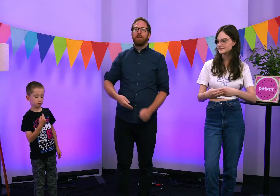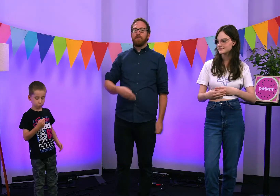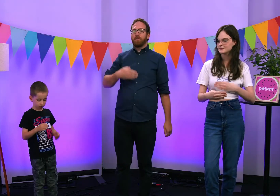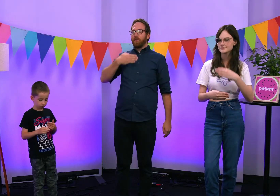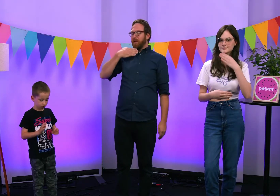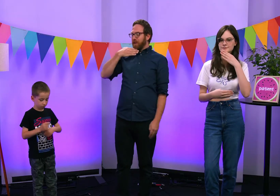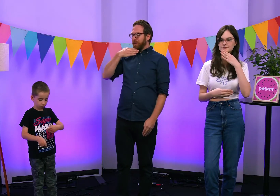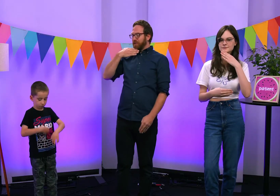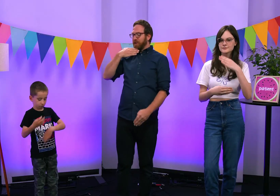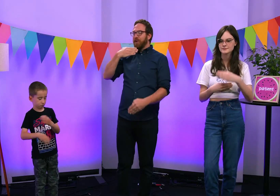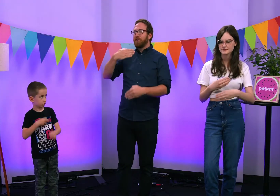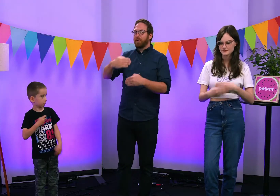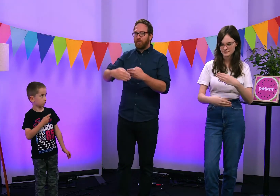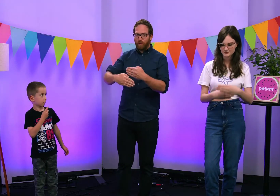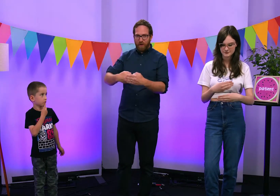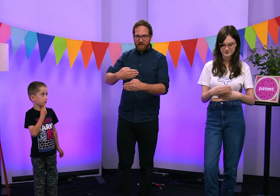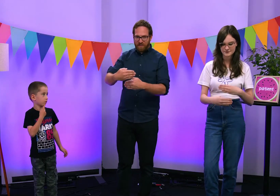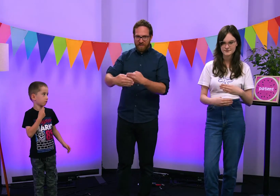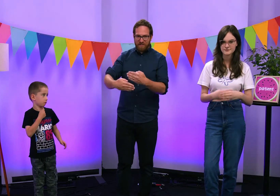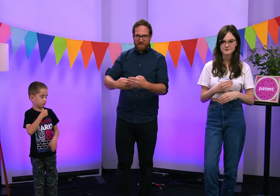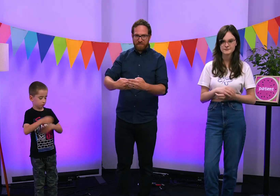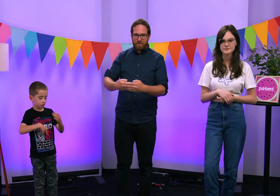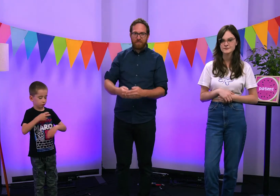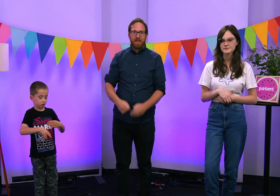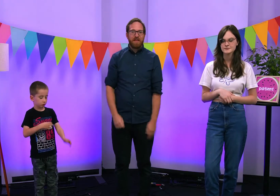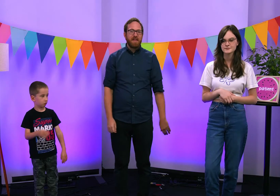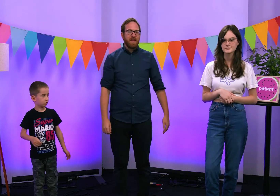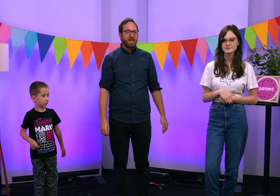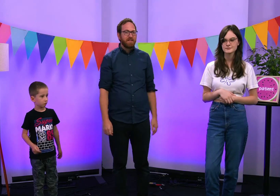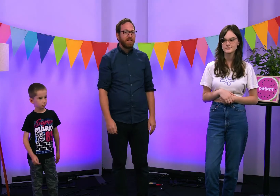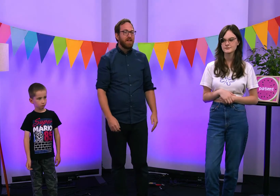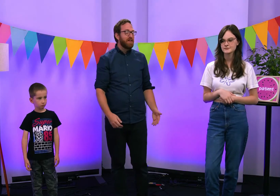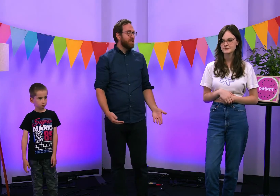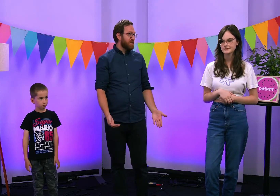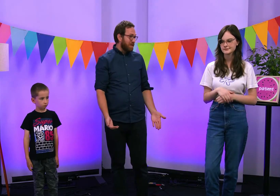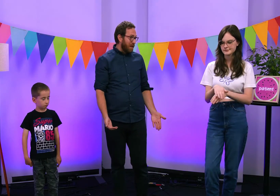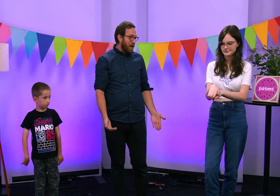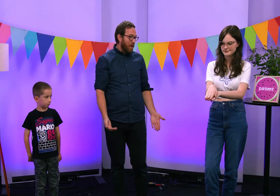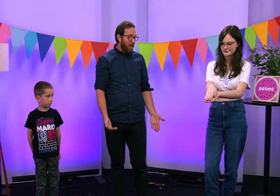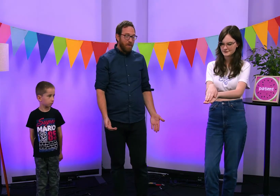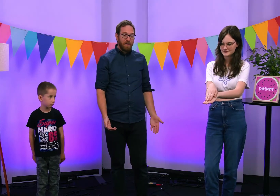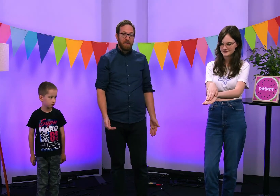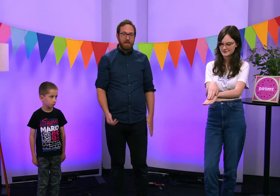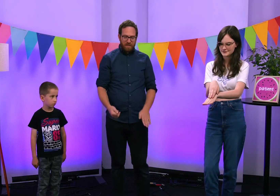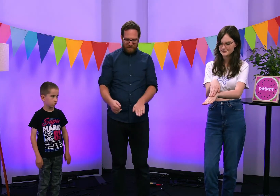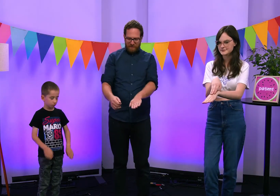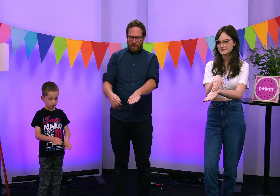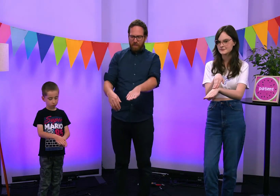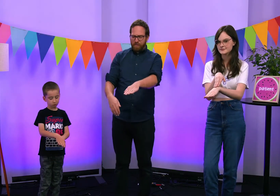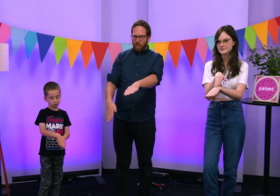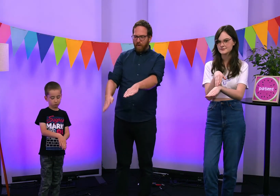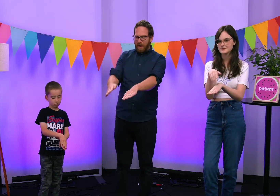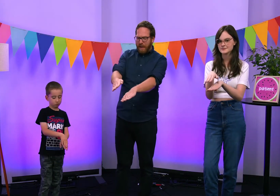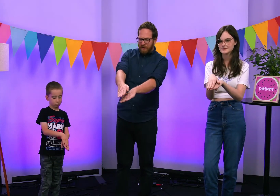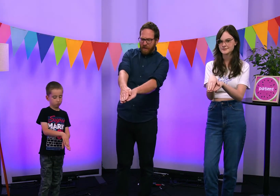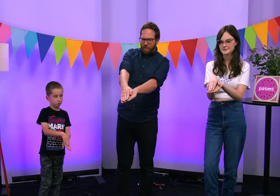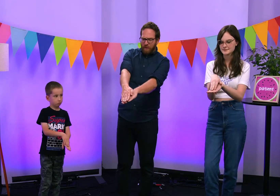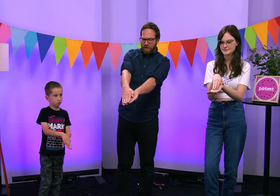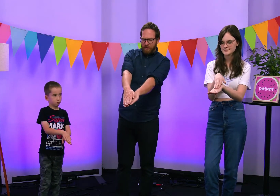The Lord is gracious. He is slow. Slow. So one hand on the other one.